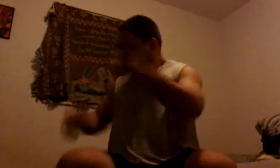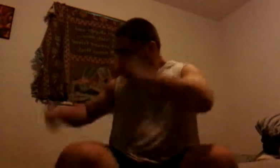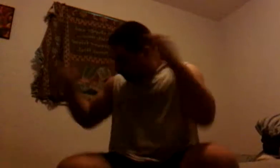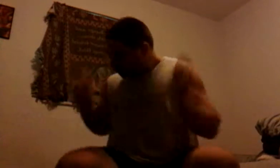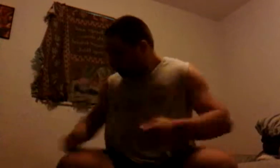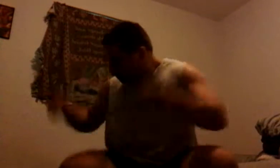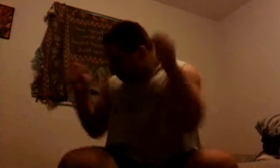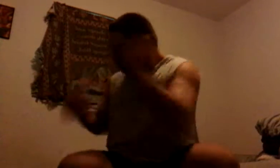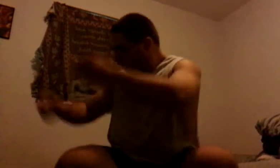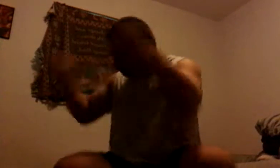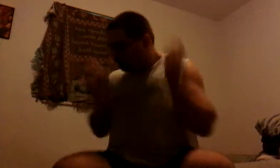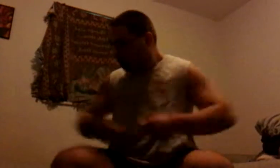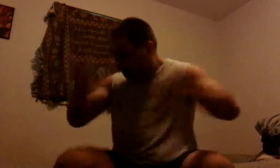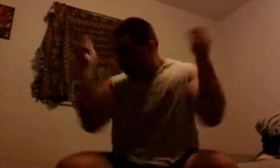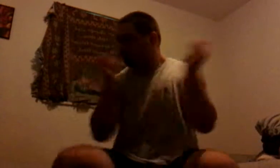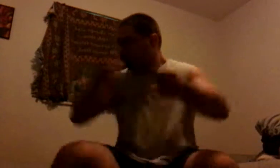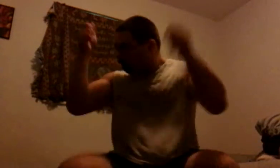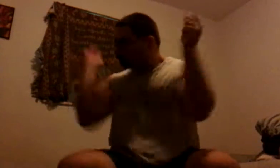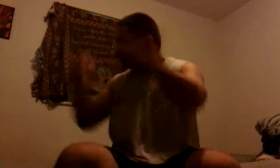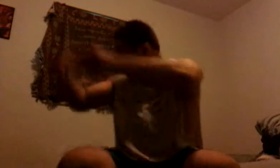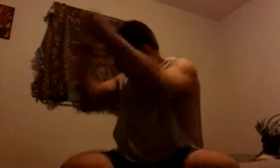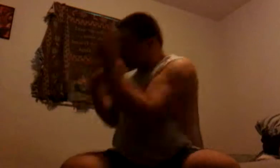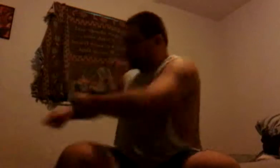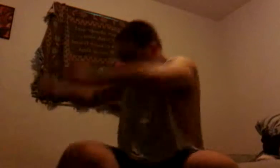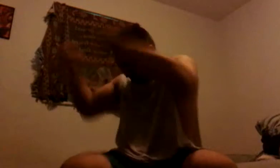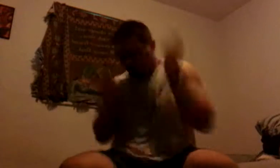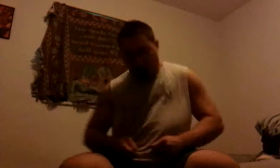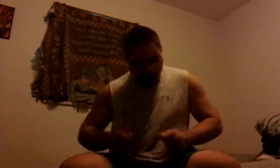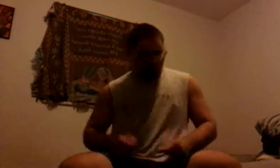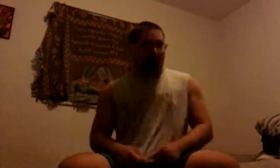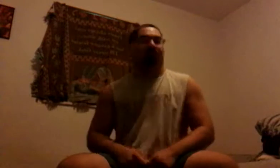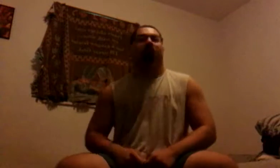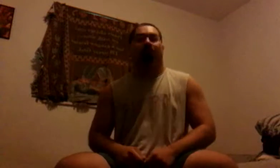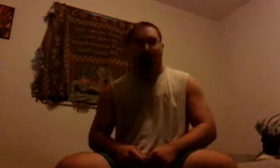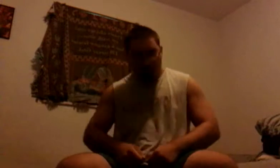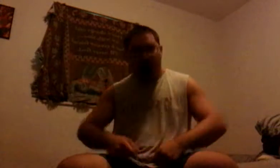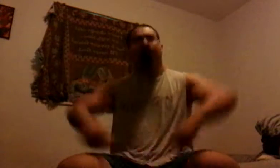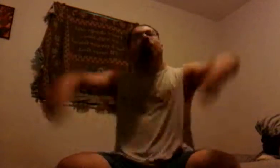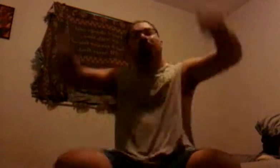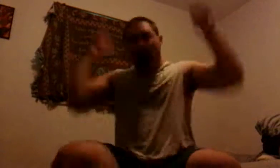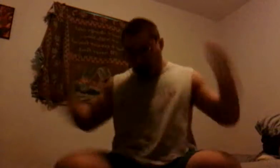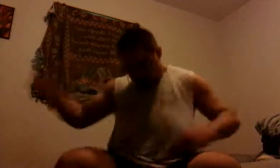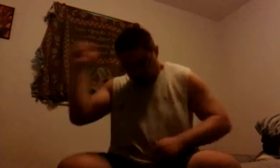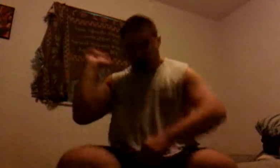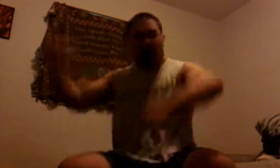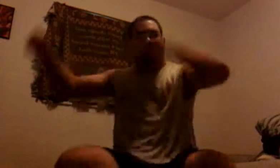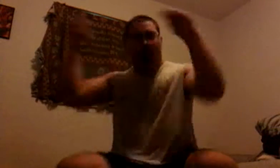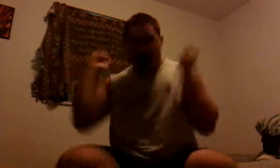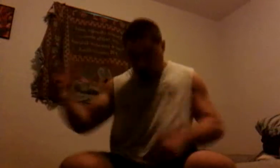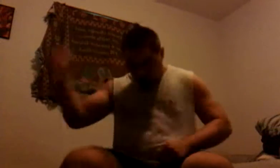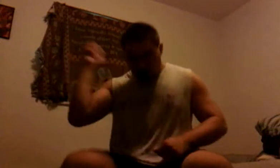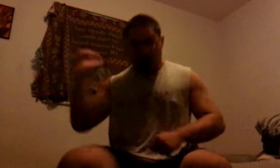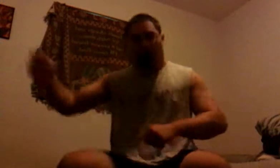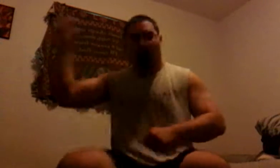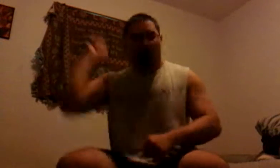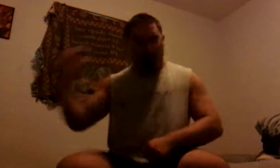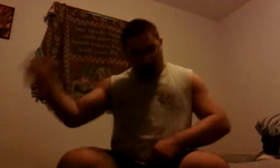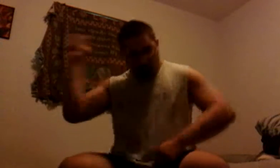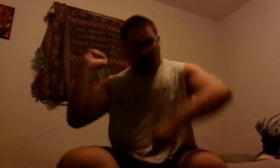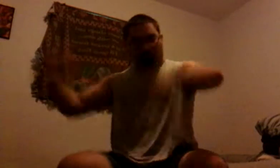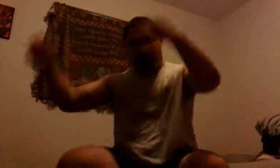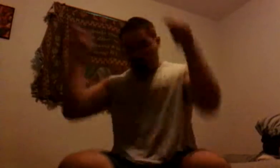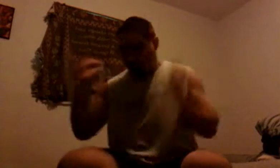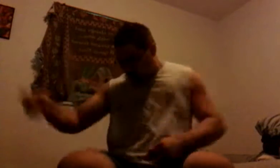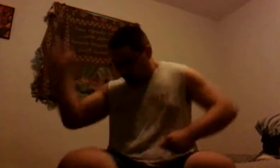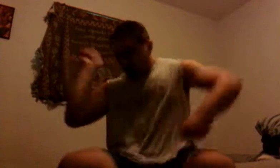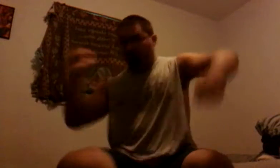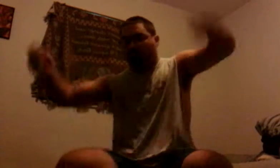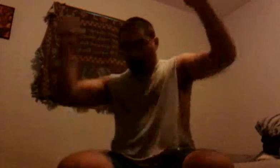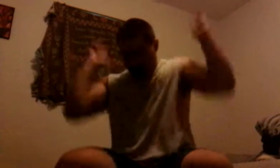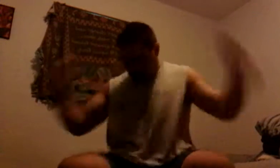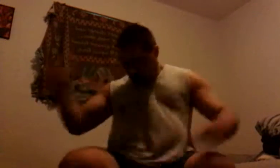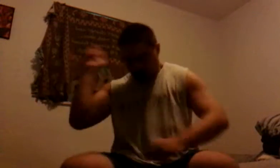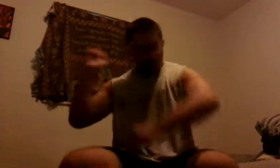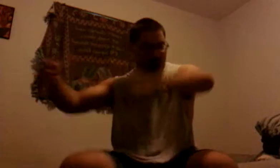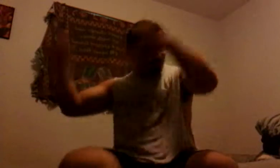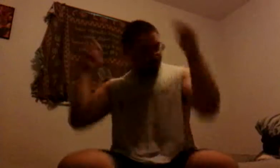on. I've my words in the wrong direction. Your tears don't fall